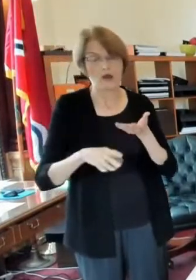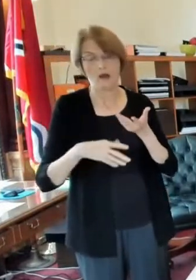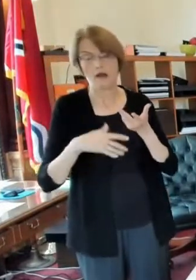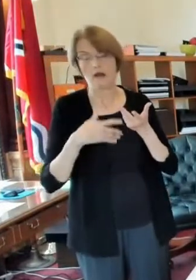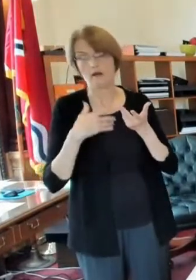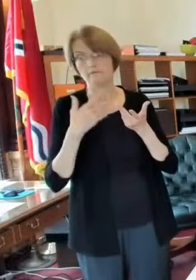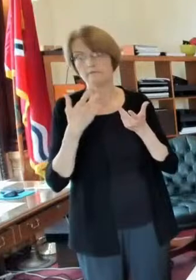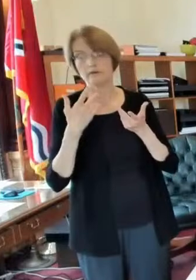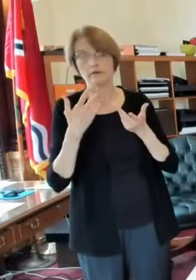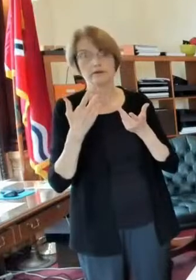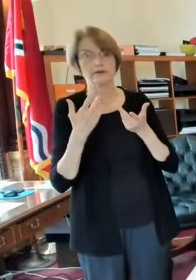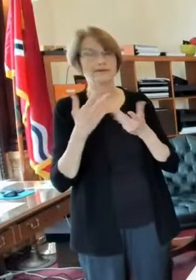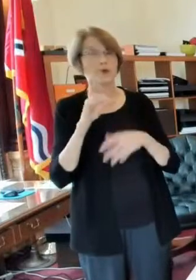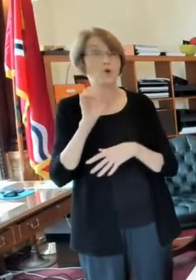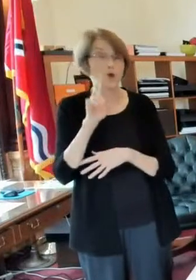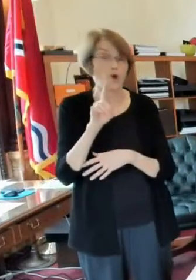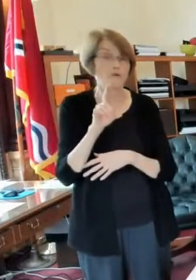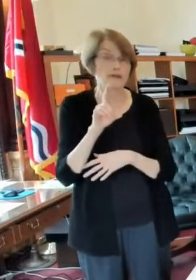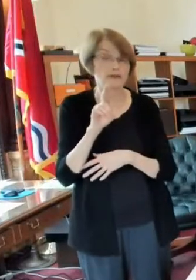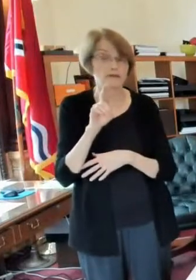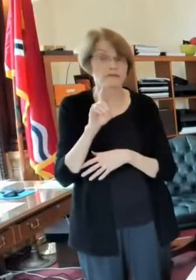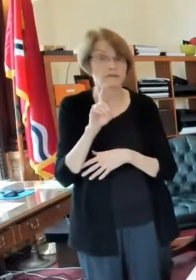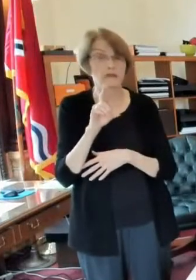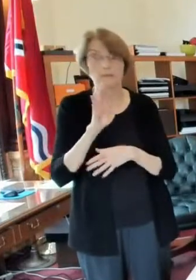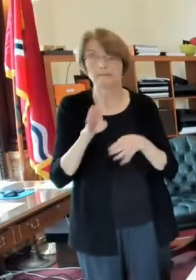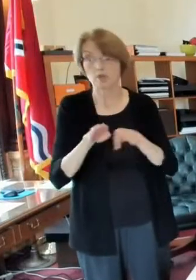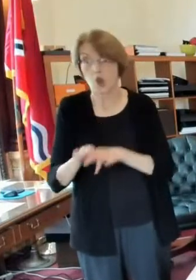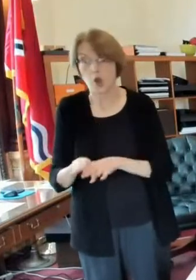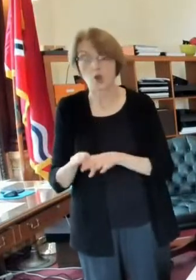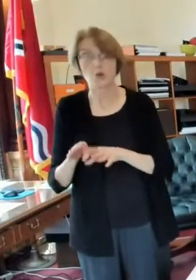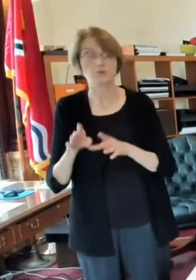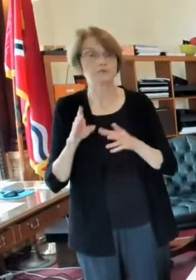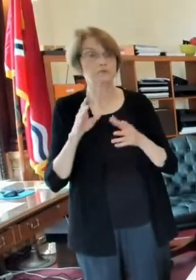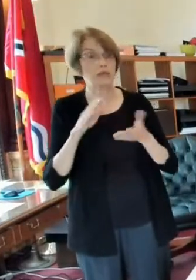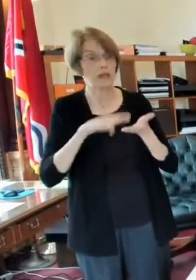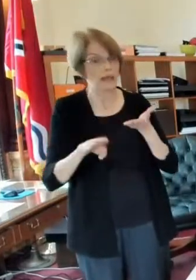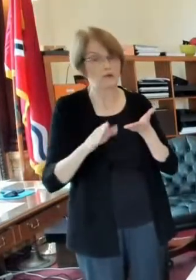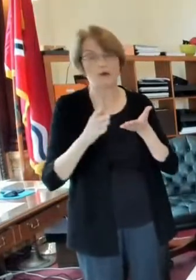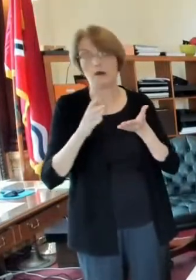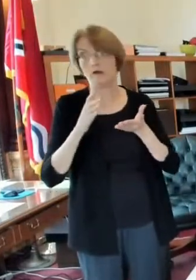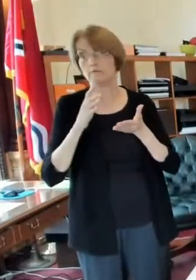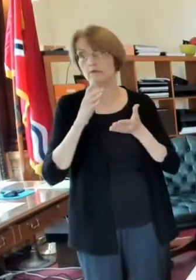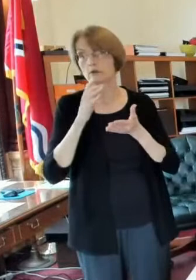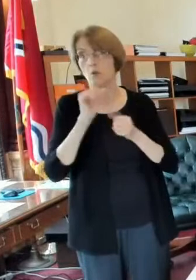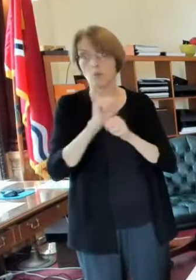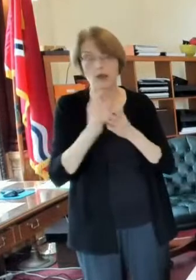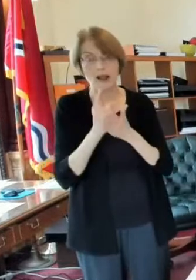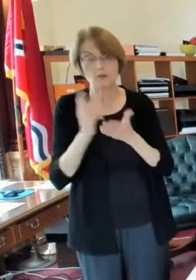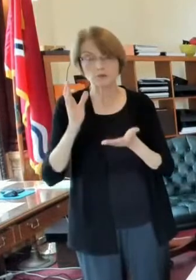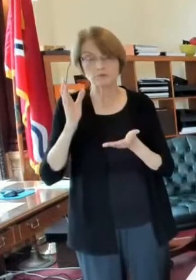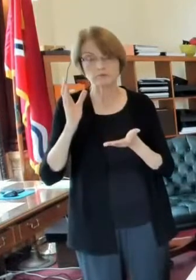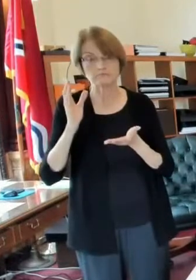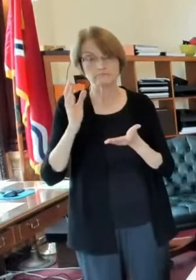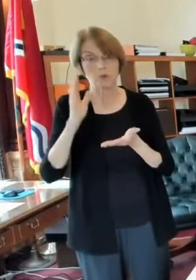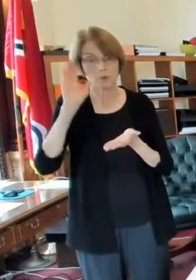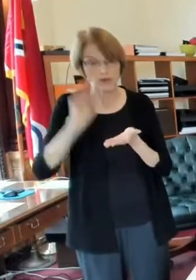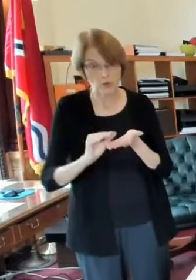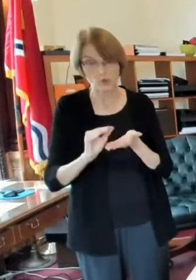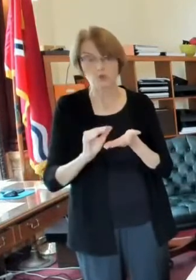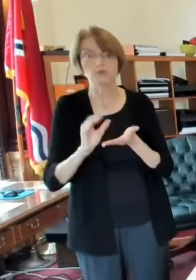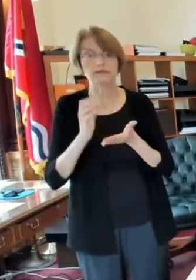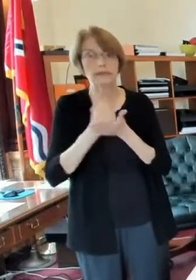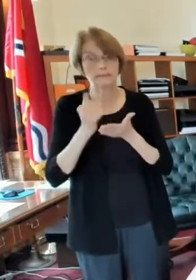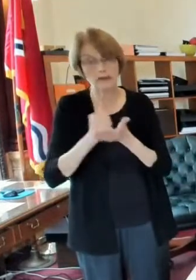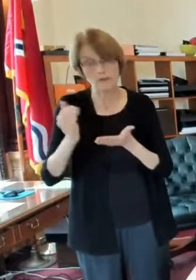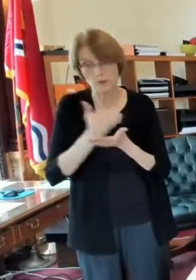covid you know after march or their hours were reduced so their income is is lower so that's that's it our